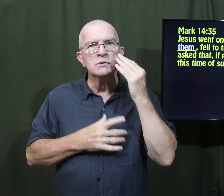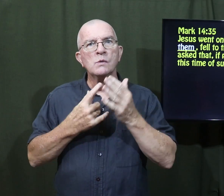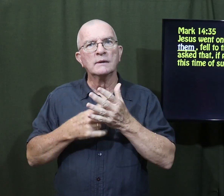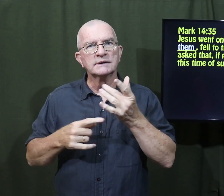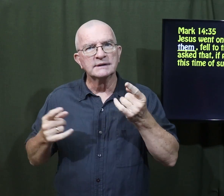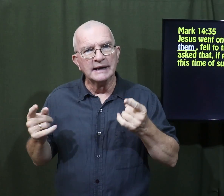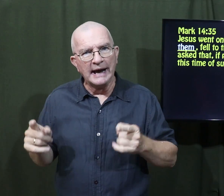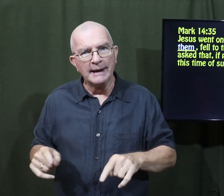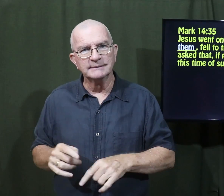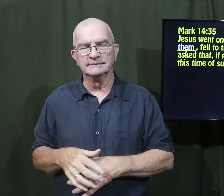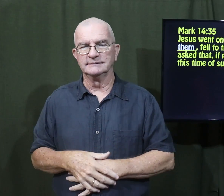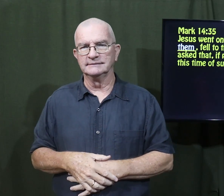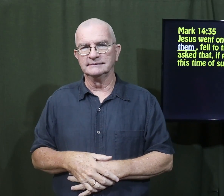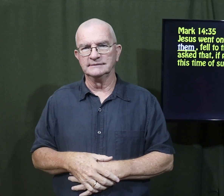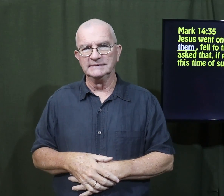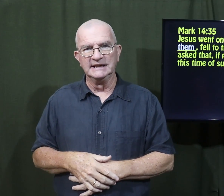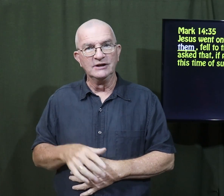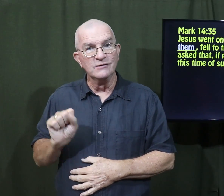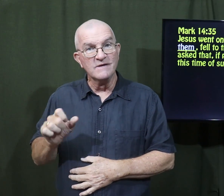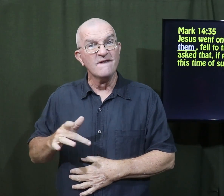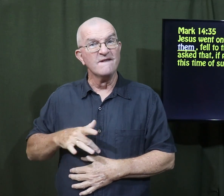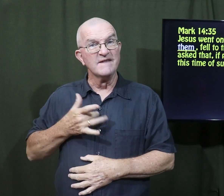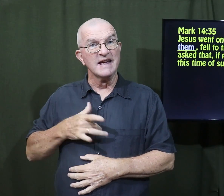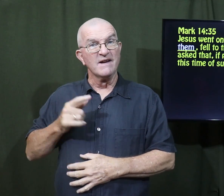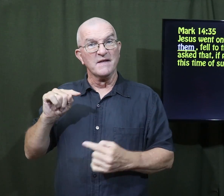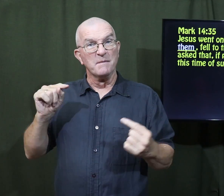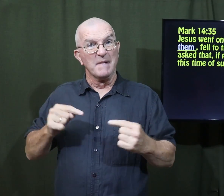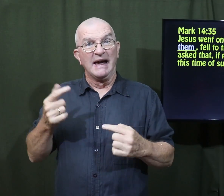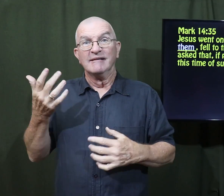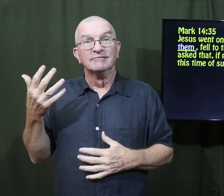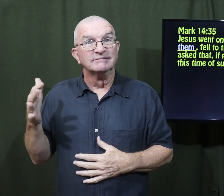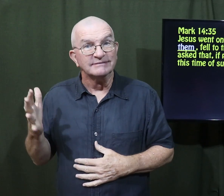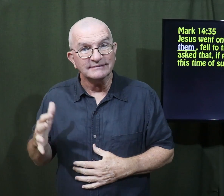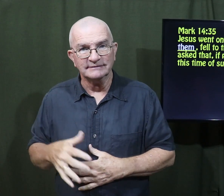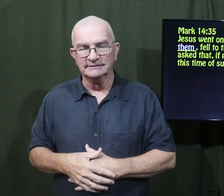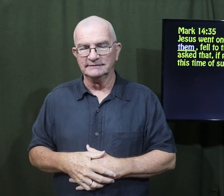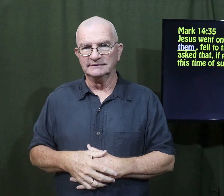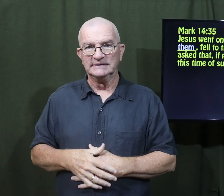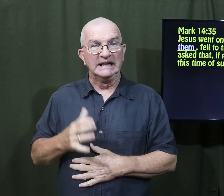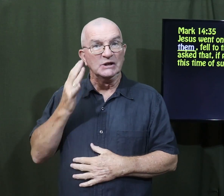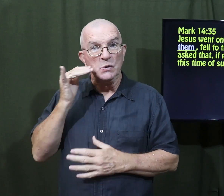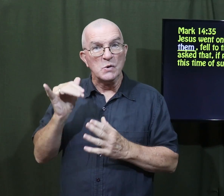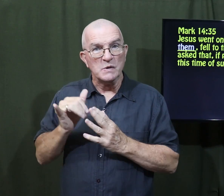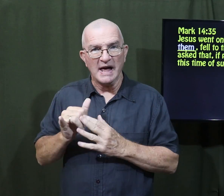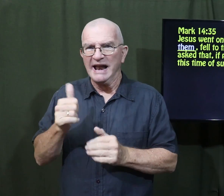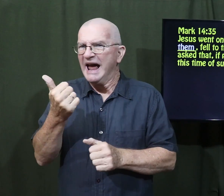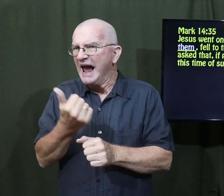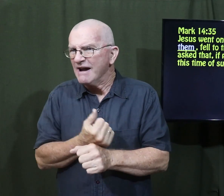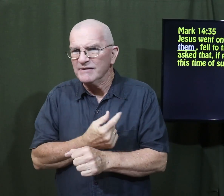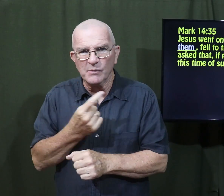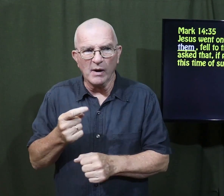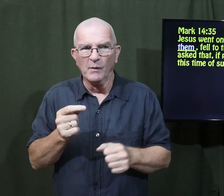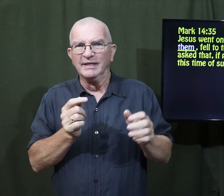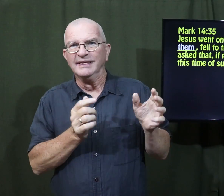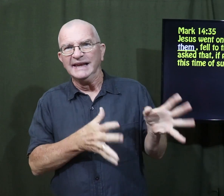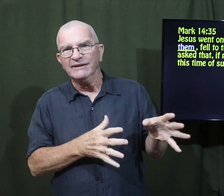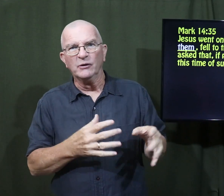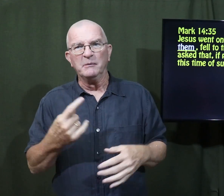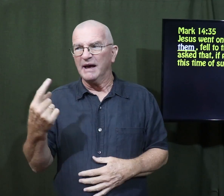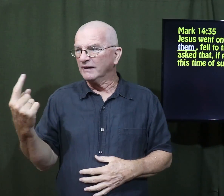because he knew what was going to happen. He could feel the pain already. He knew that everyone